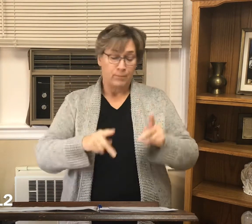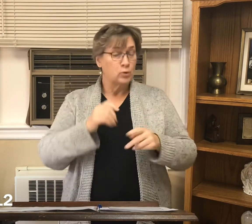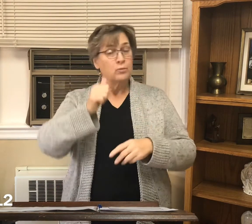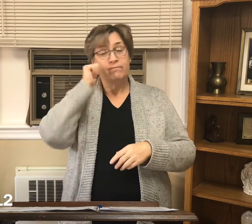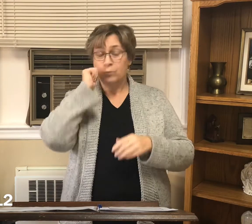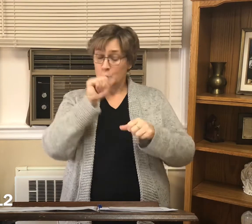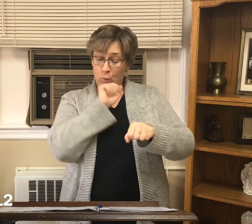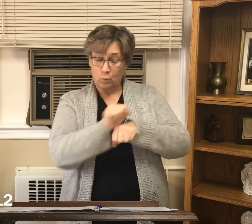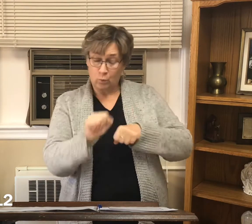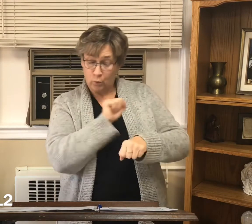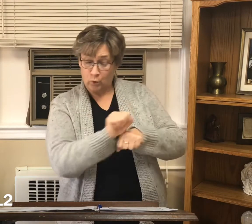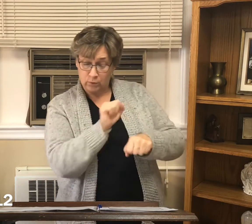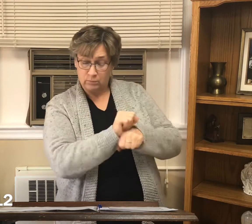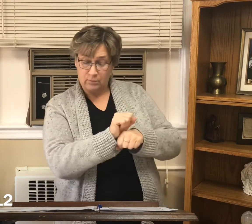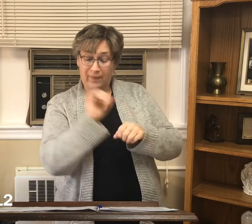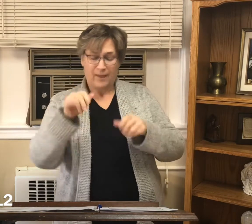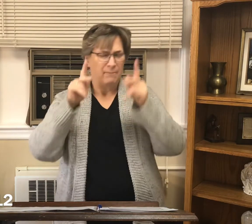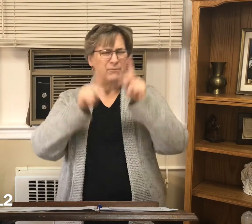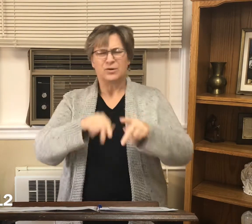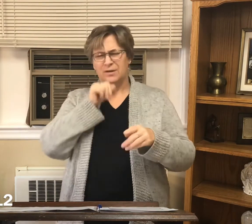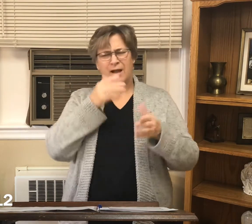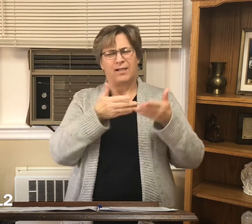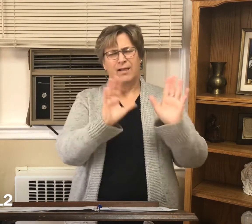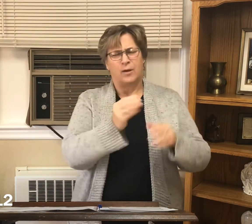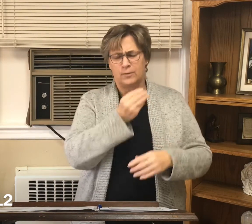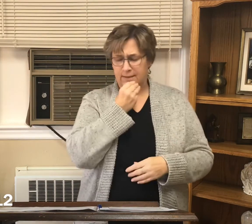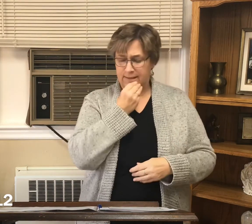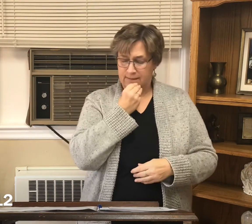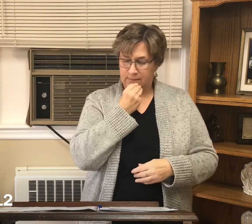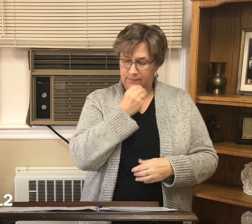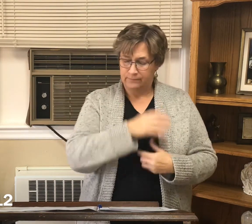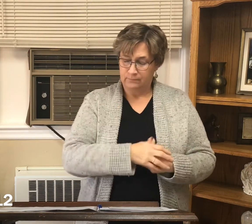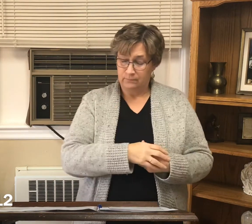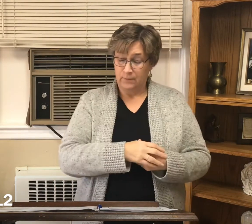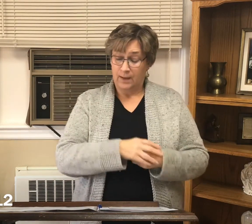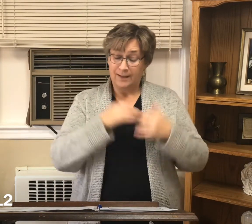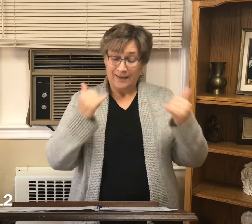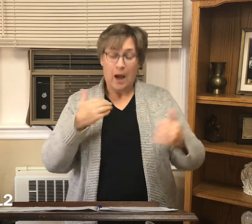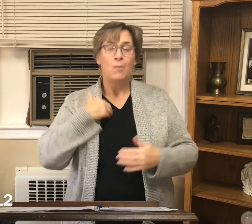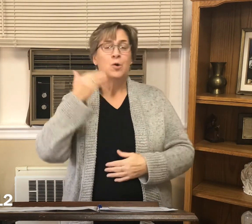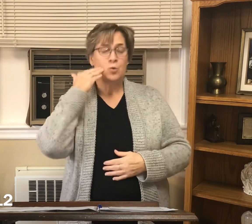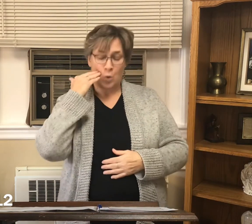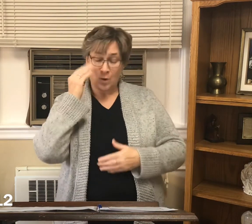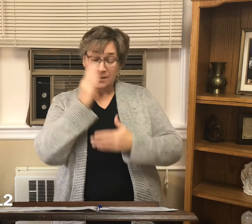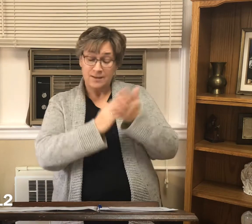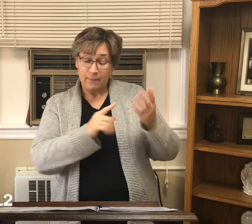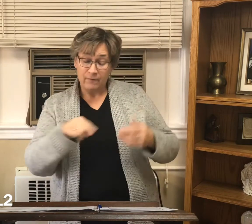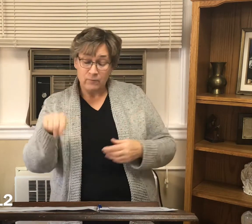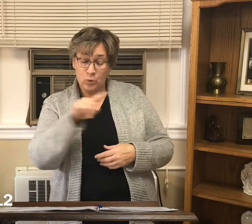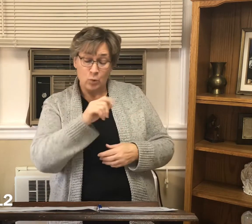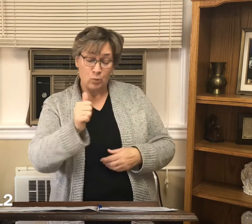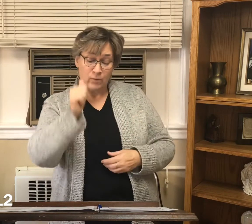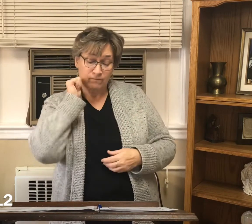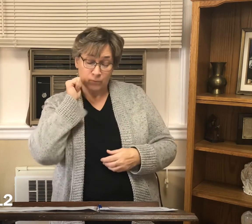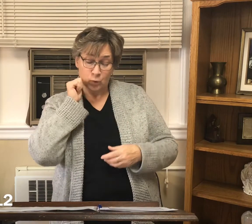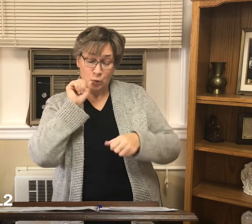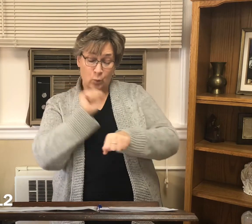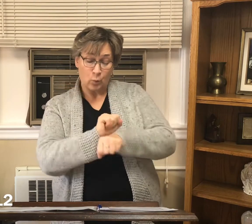unwilling to work neither should that one eat we hear that some are conducting themselves among